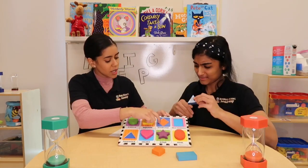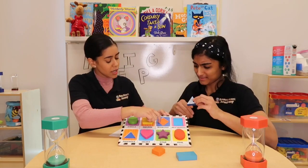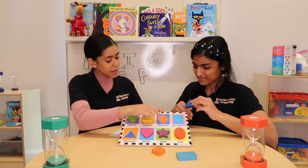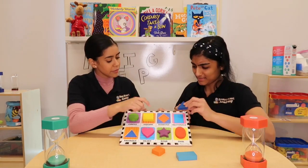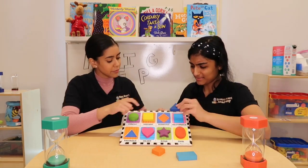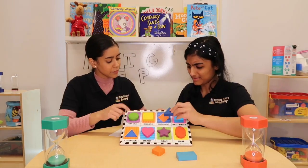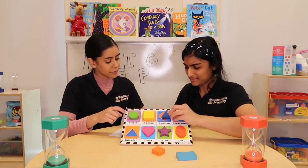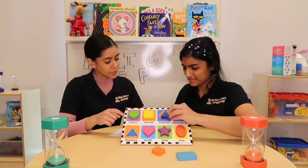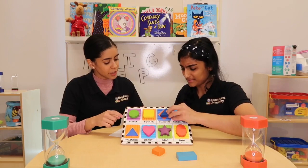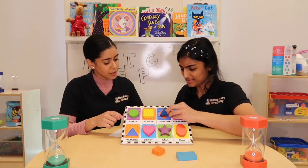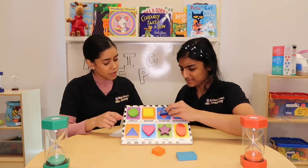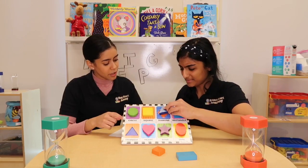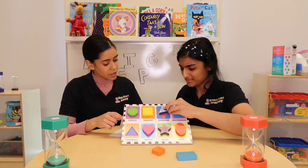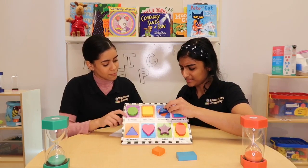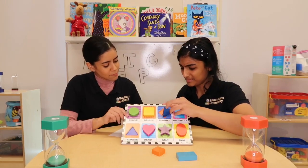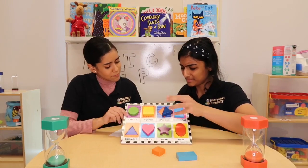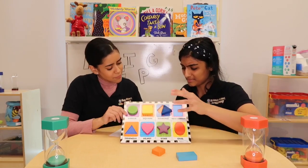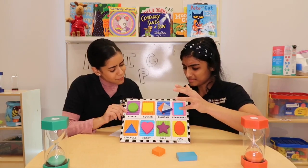here? Hmm, hmm,